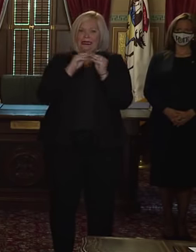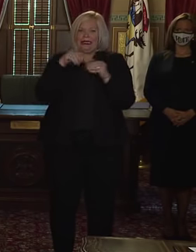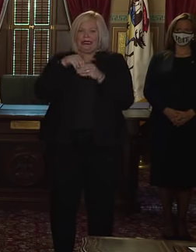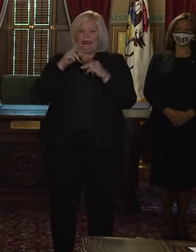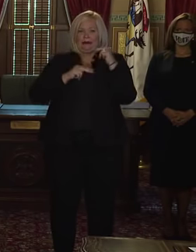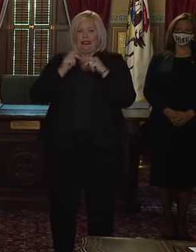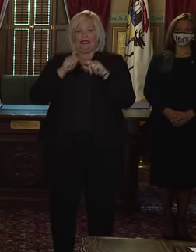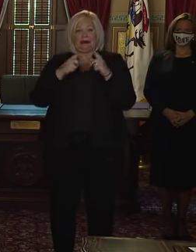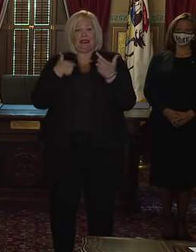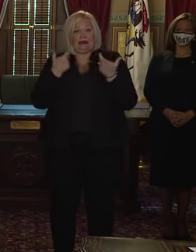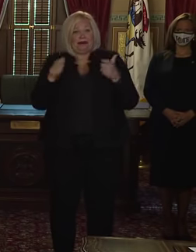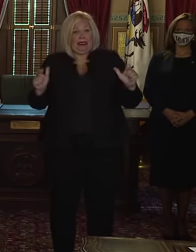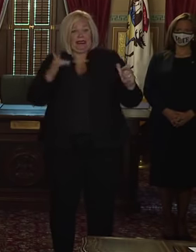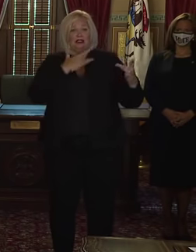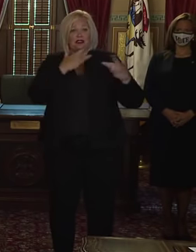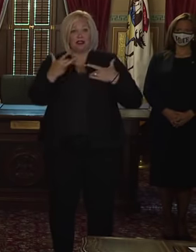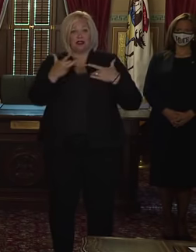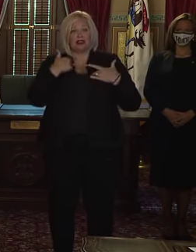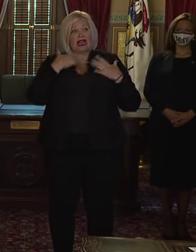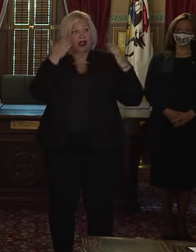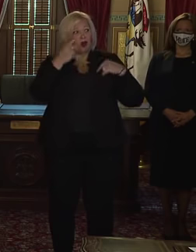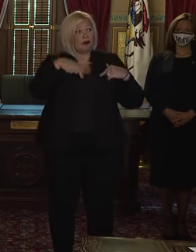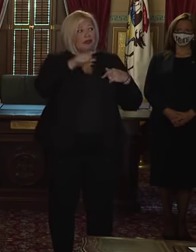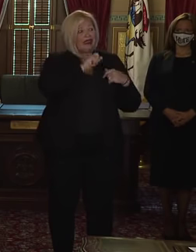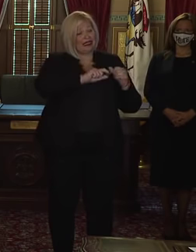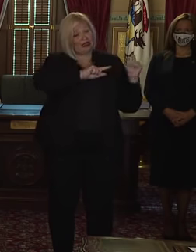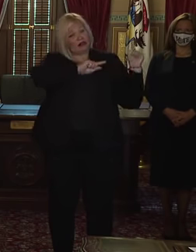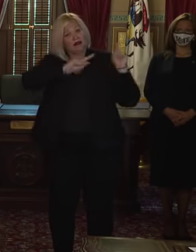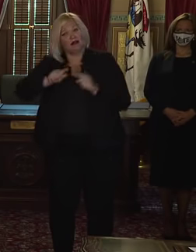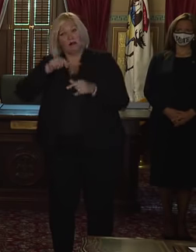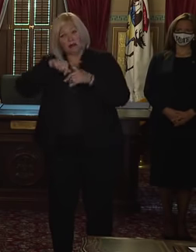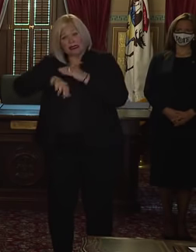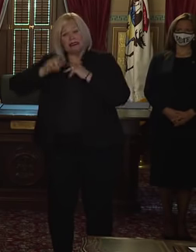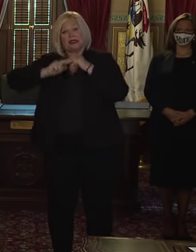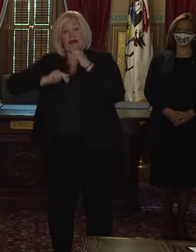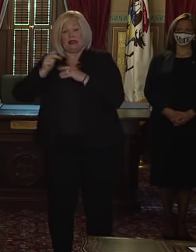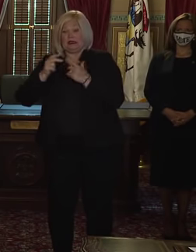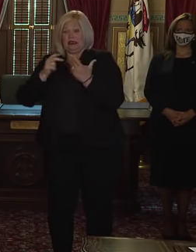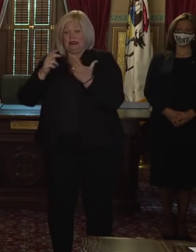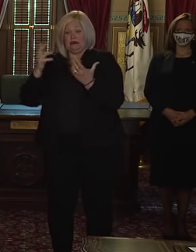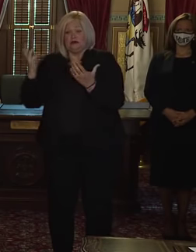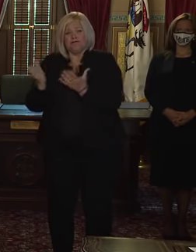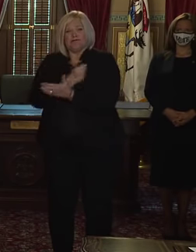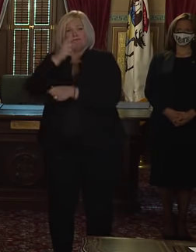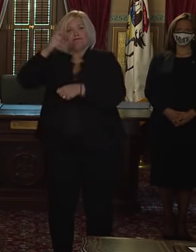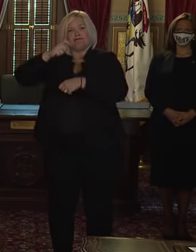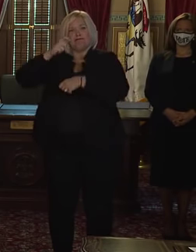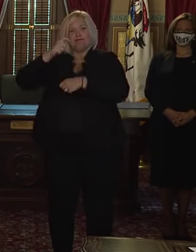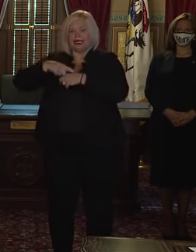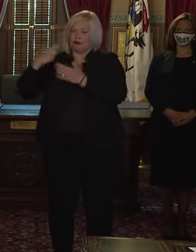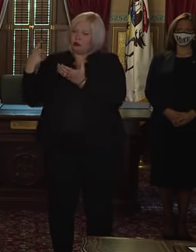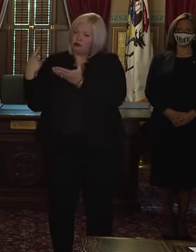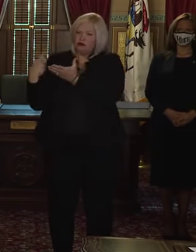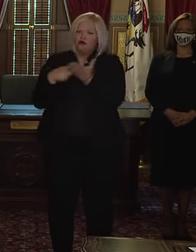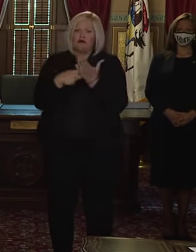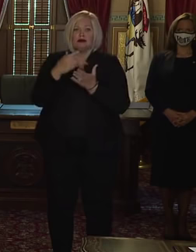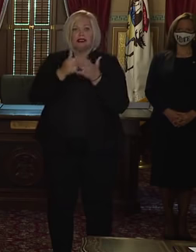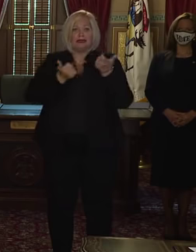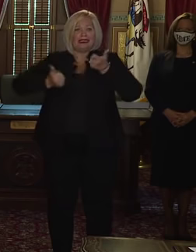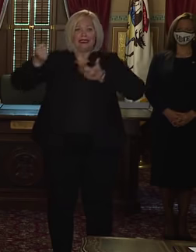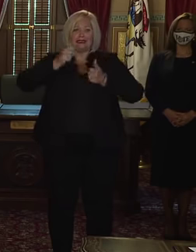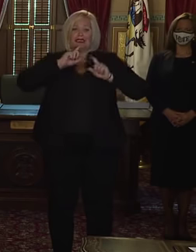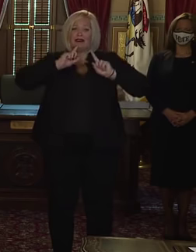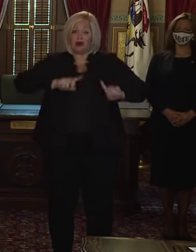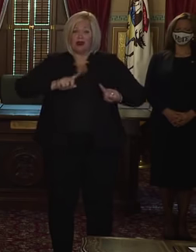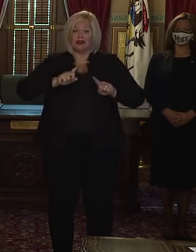I hope that they can get here, they can get to work, and they can get some of these bills, some of these executive orders that have been